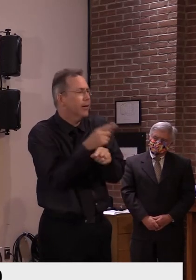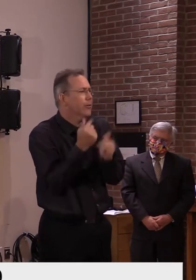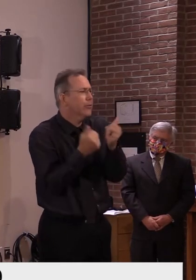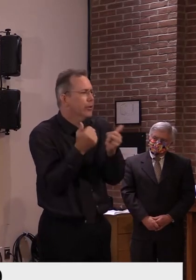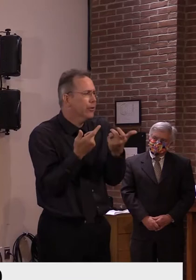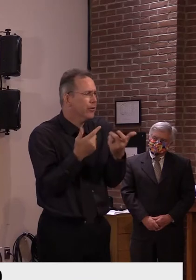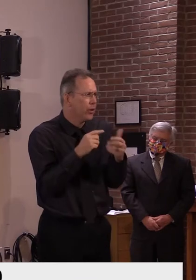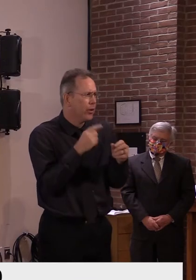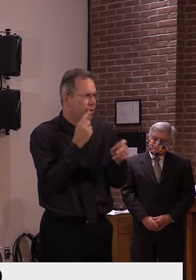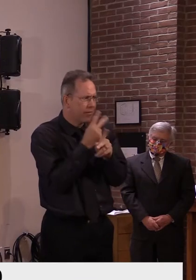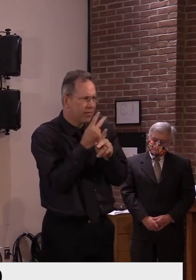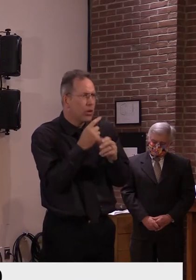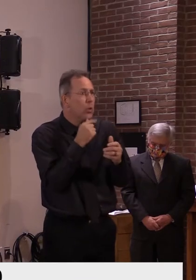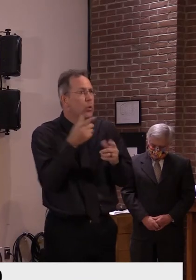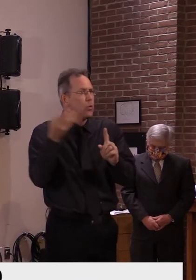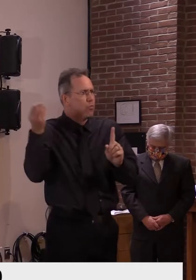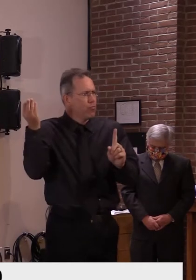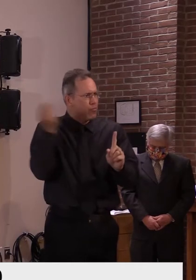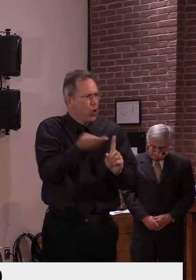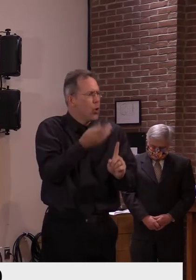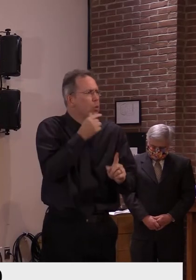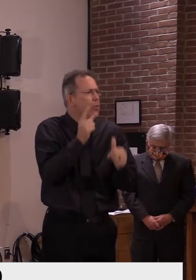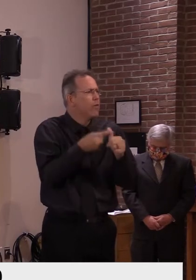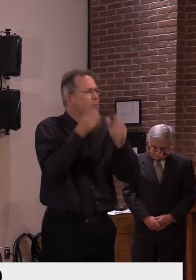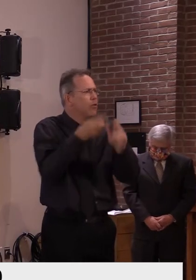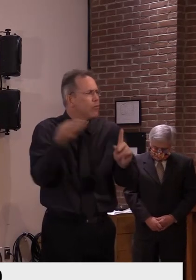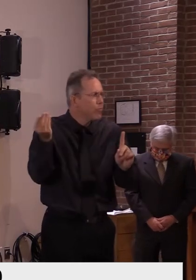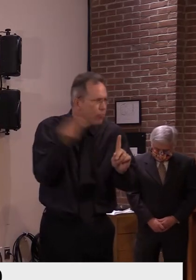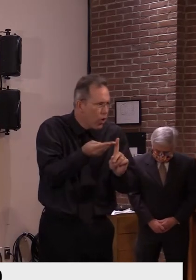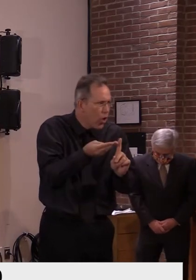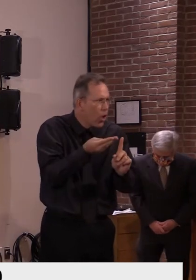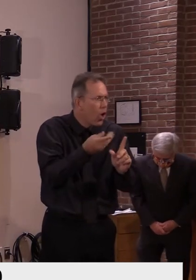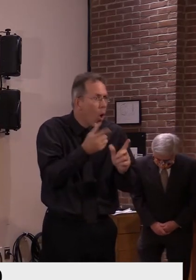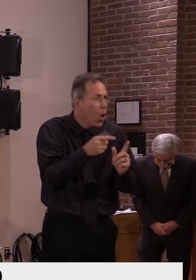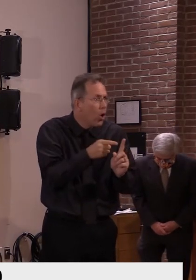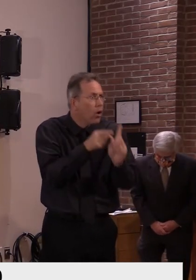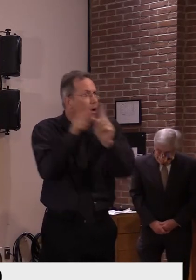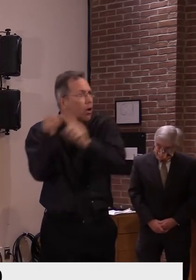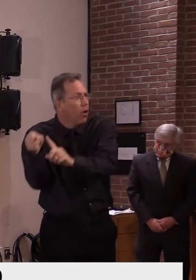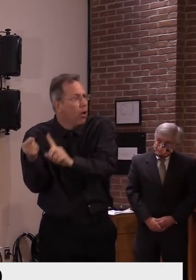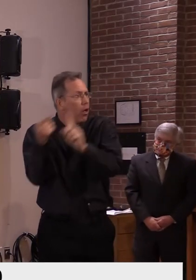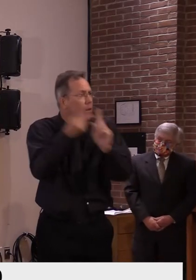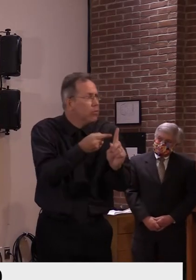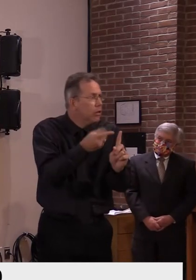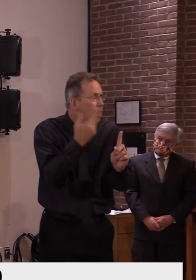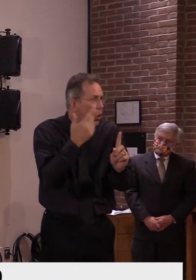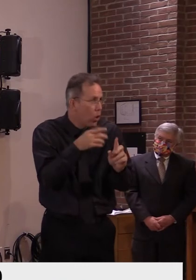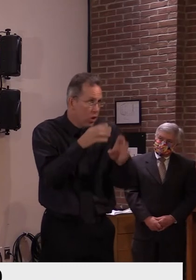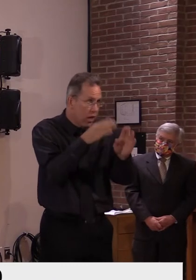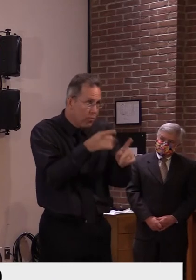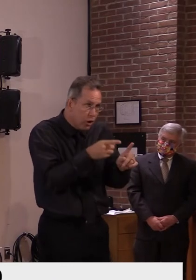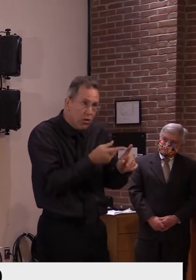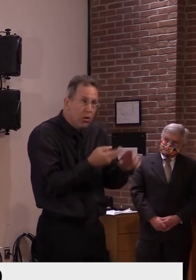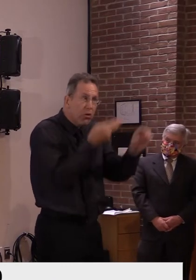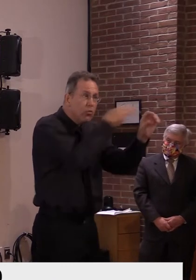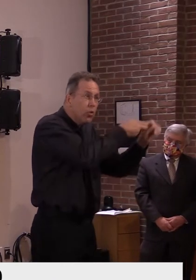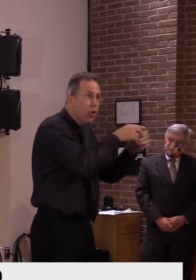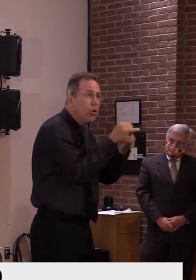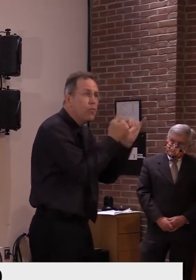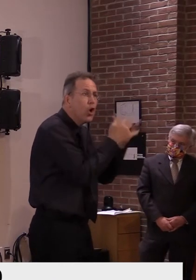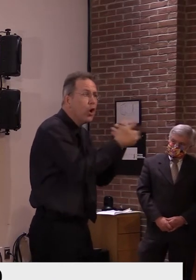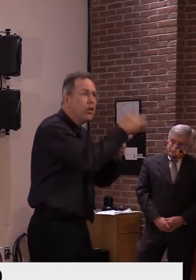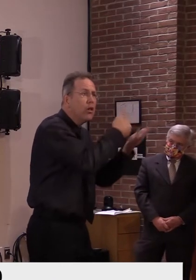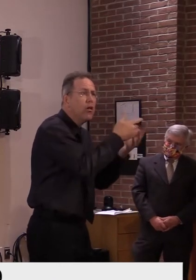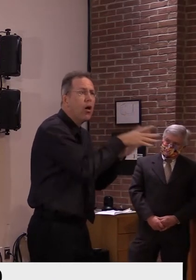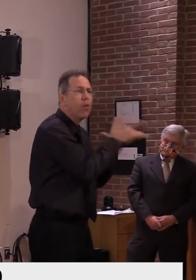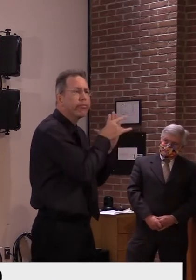definitely related to travel versus related to a social gathering. But we believe all are